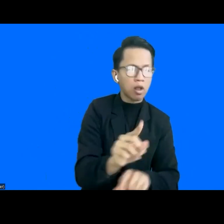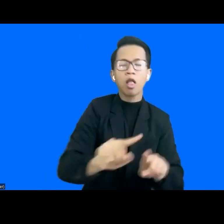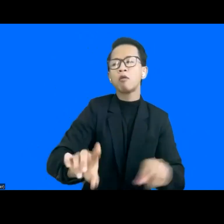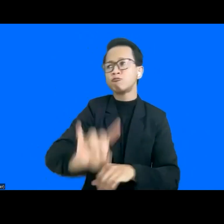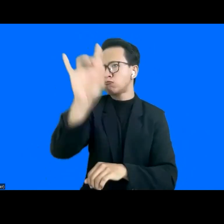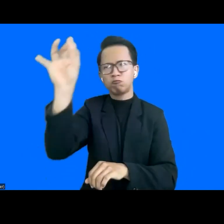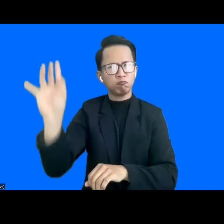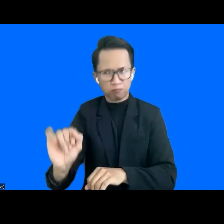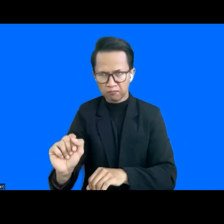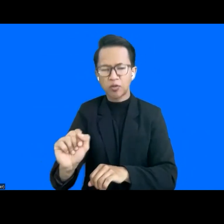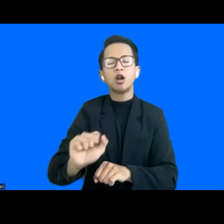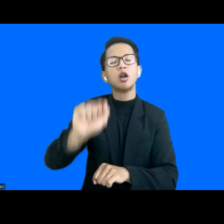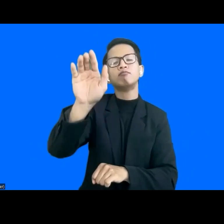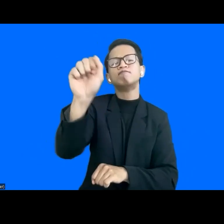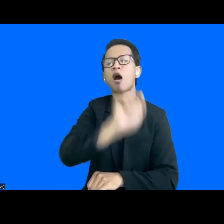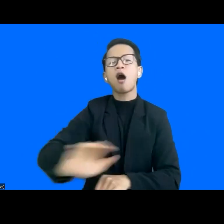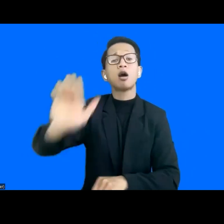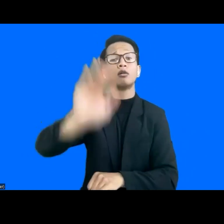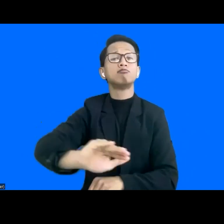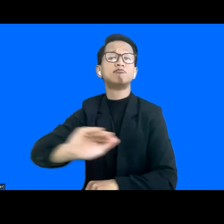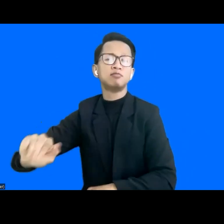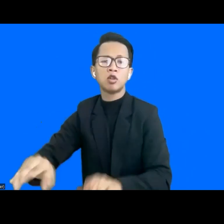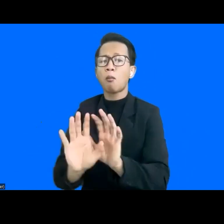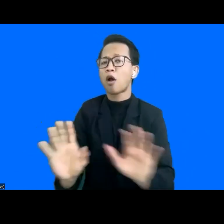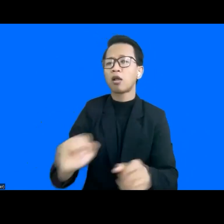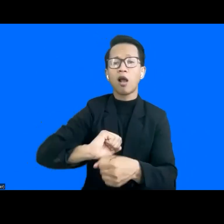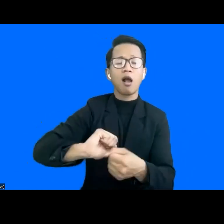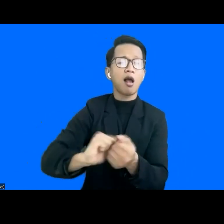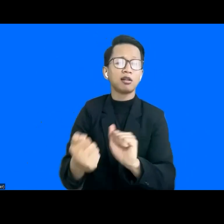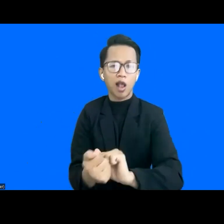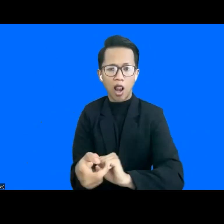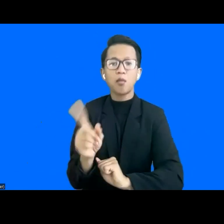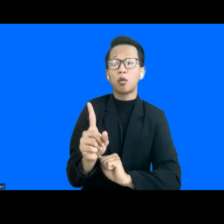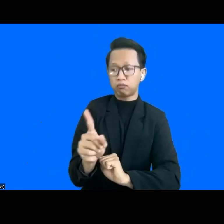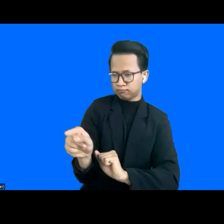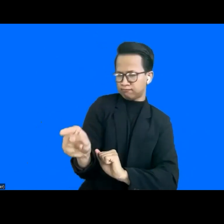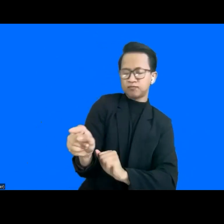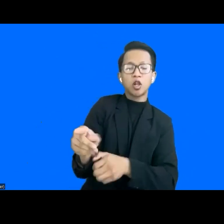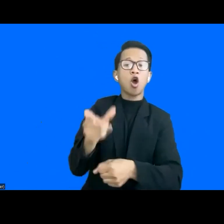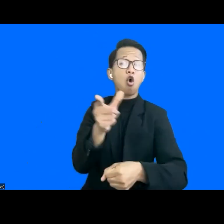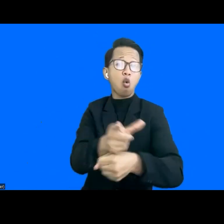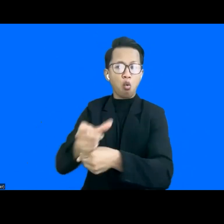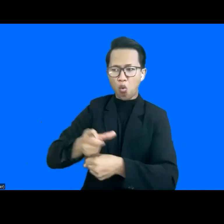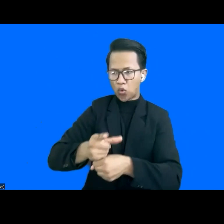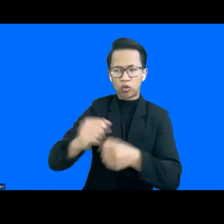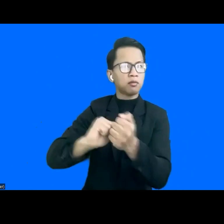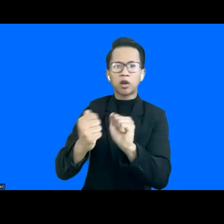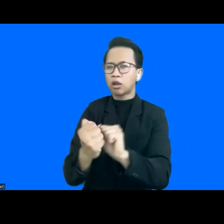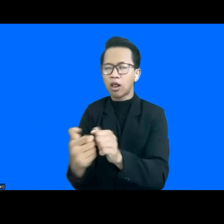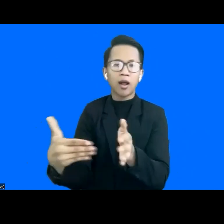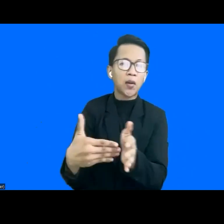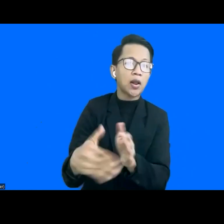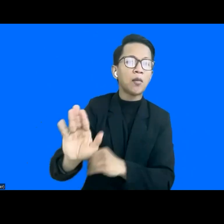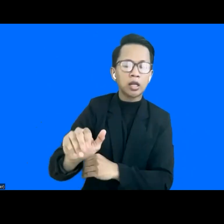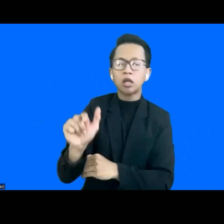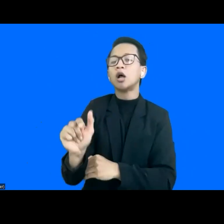across the region because we are dealing with teachers at Acad Asia, with teachers from all around the region at the moment. So those are some of the